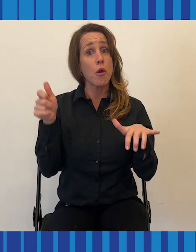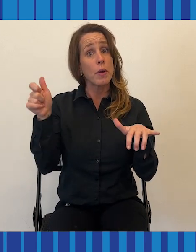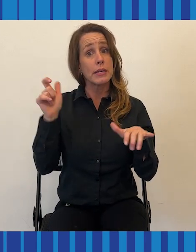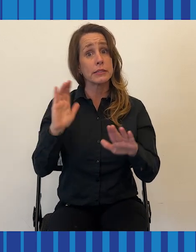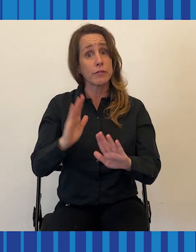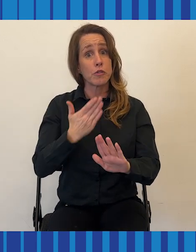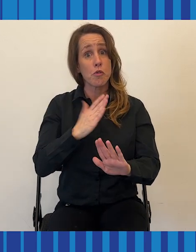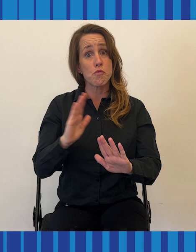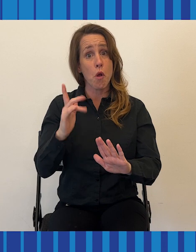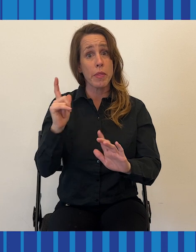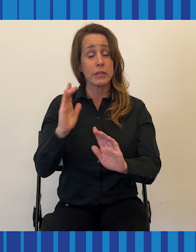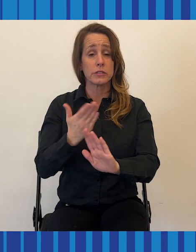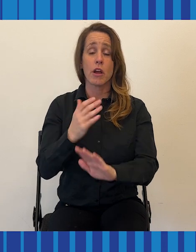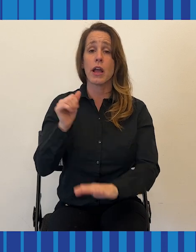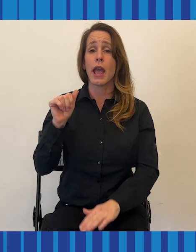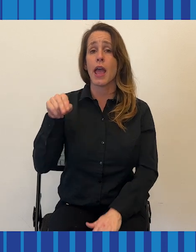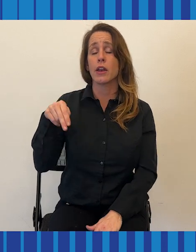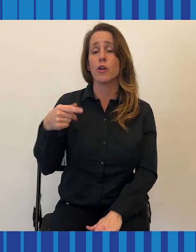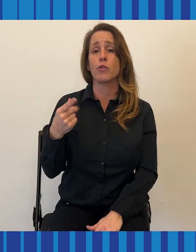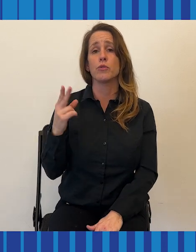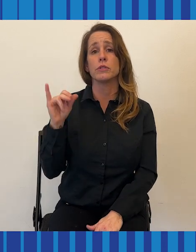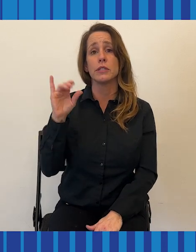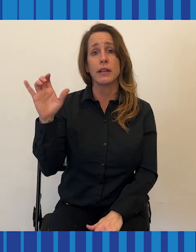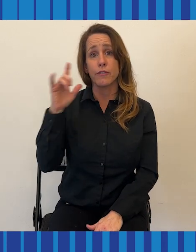He wrote this song, Adold Mystic, for it.